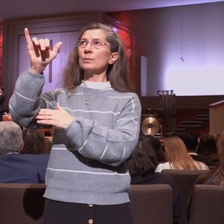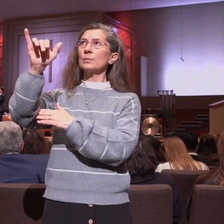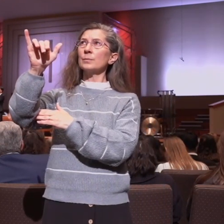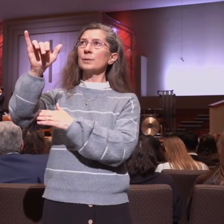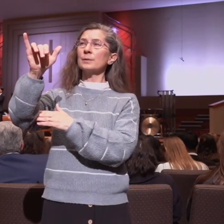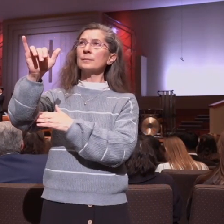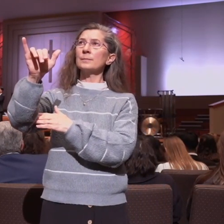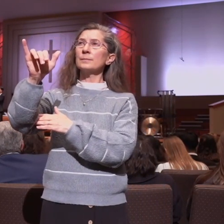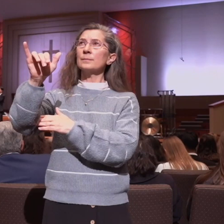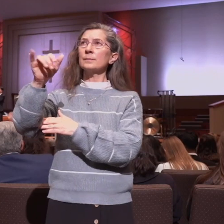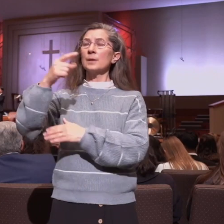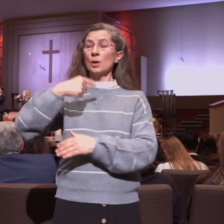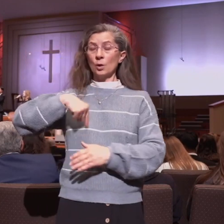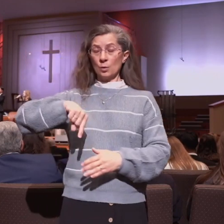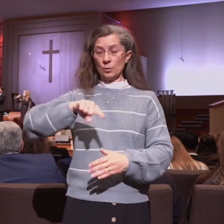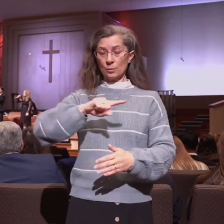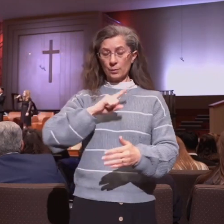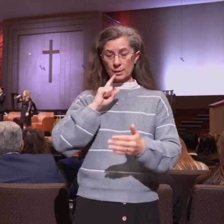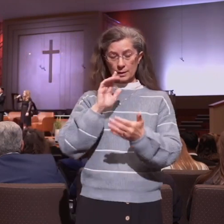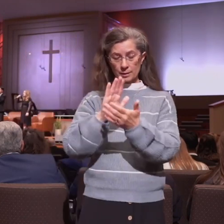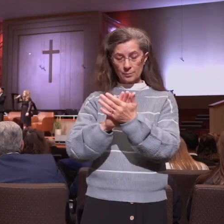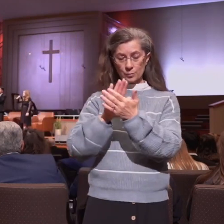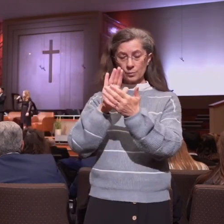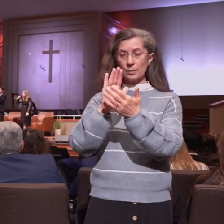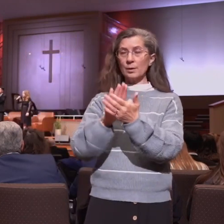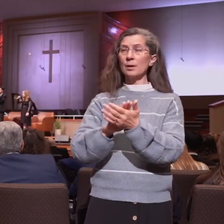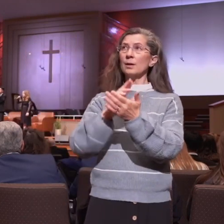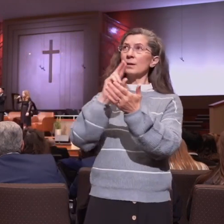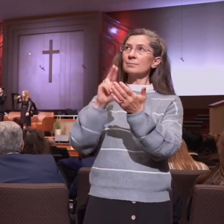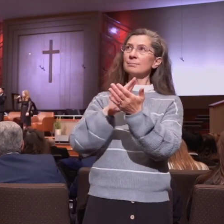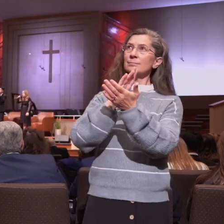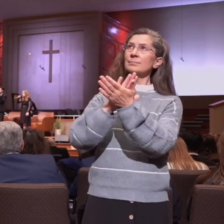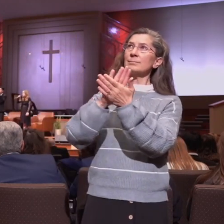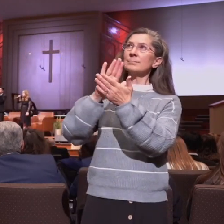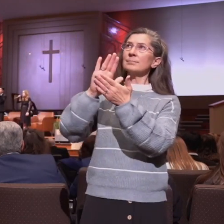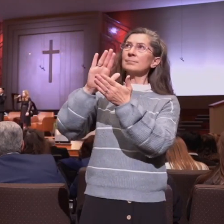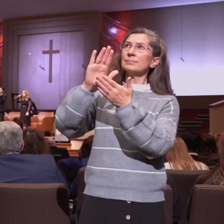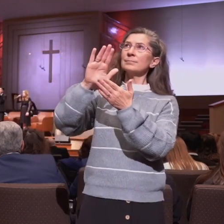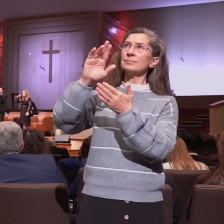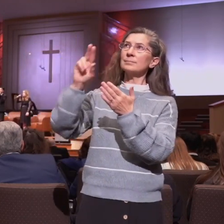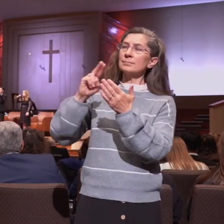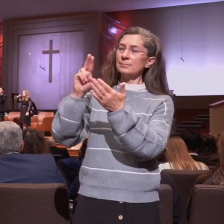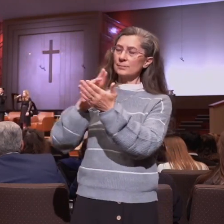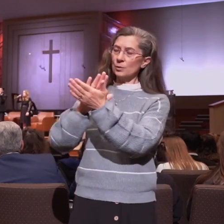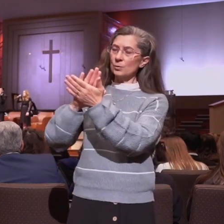We praise holy, holy.